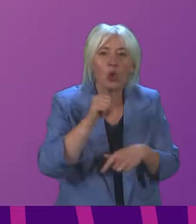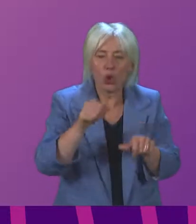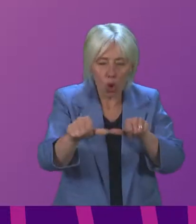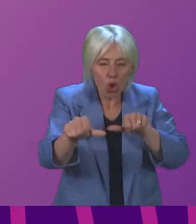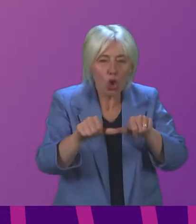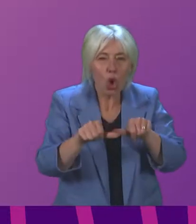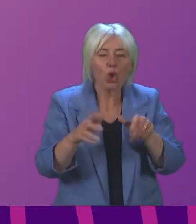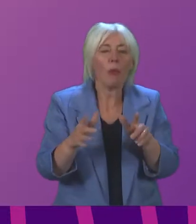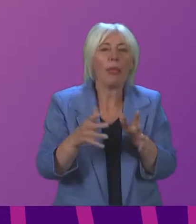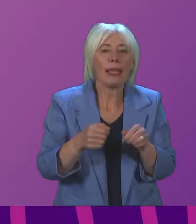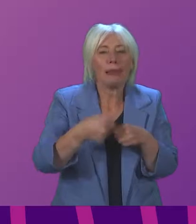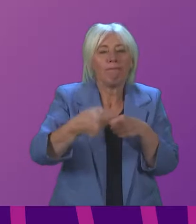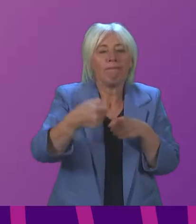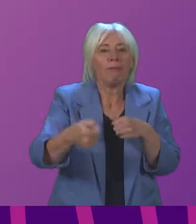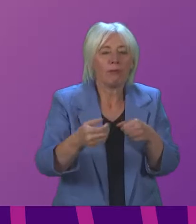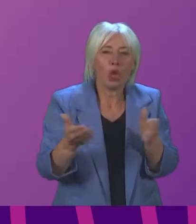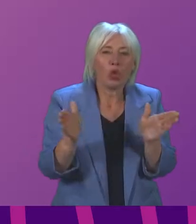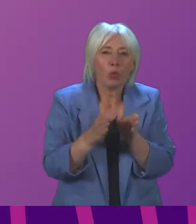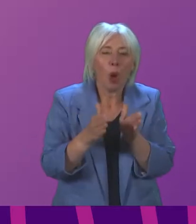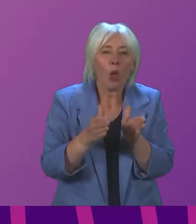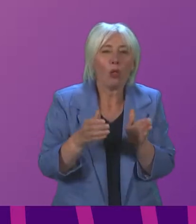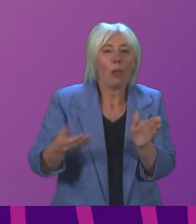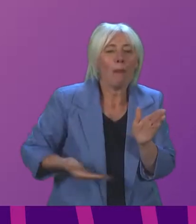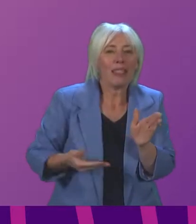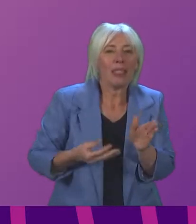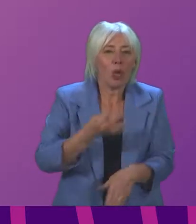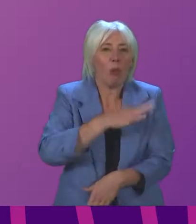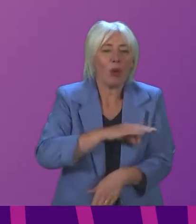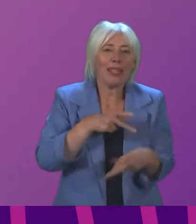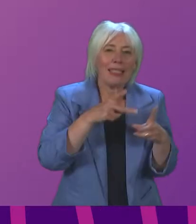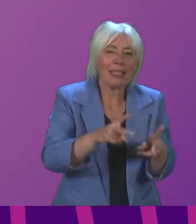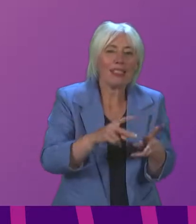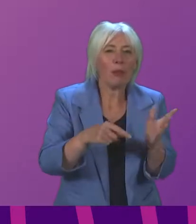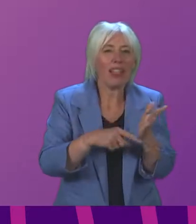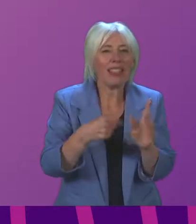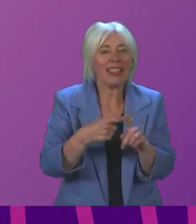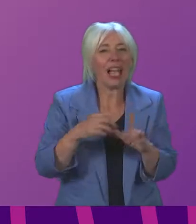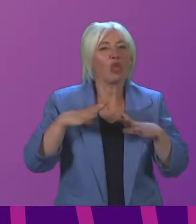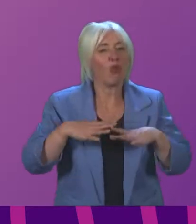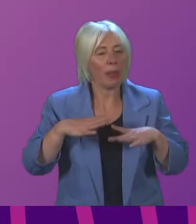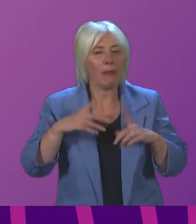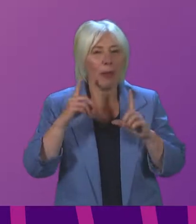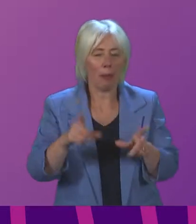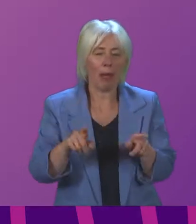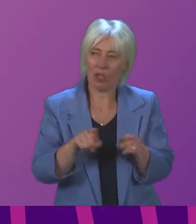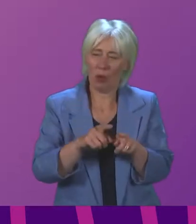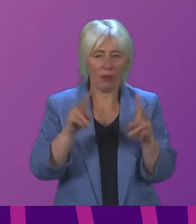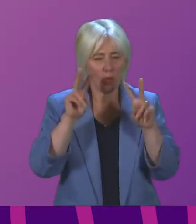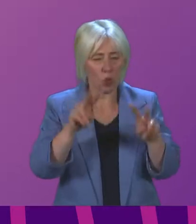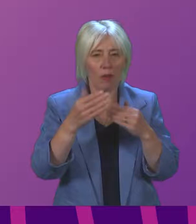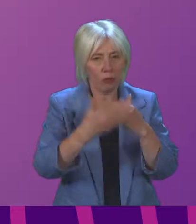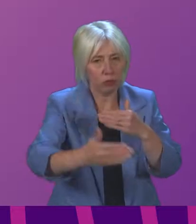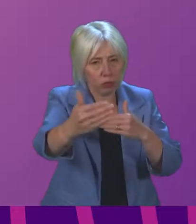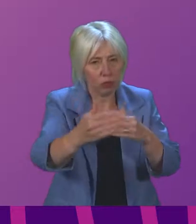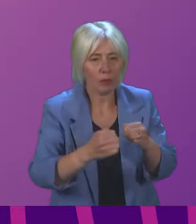extending the business rates relief and the small business bonus system, but longer measures too. And the Scottish Government, I think, should be